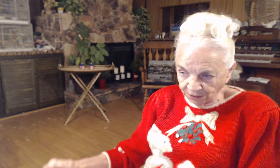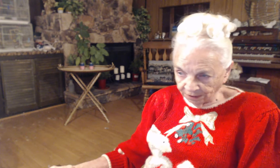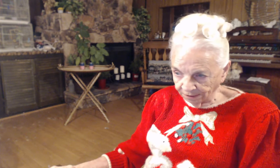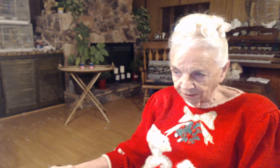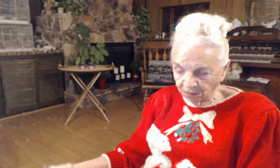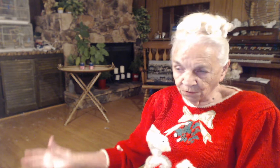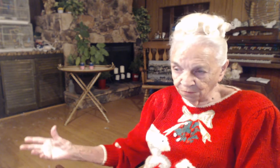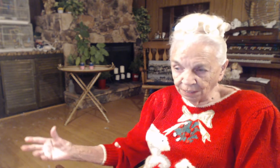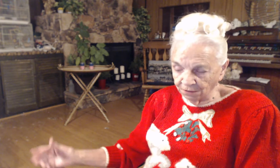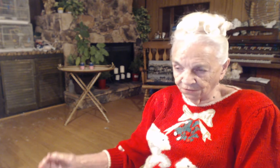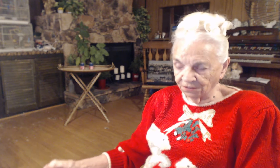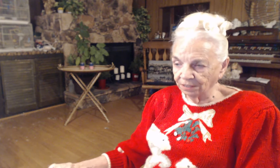He was Mary's son.